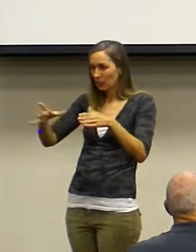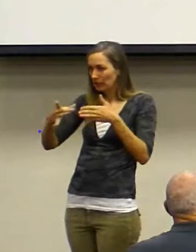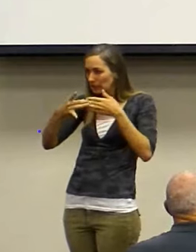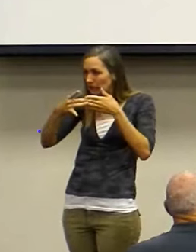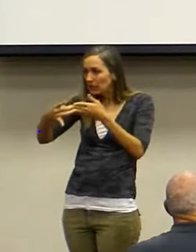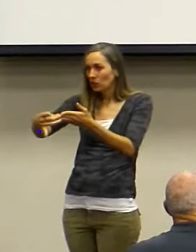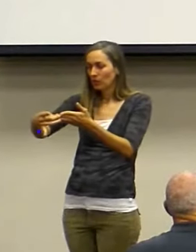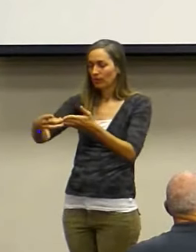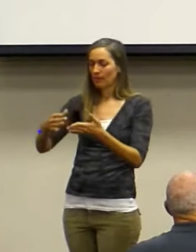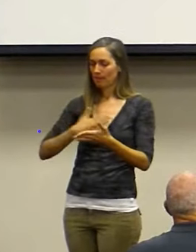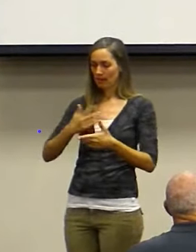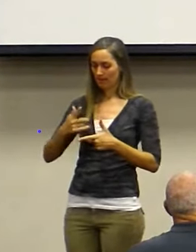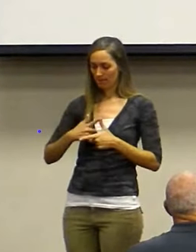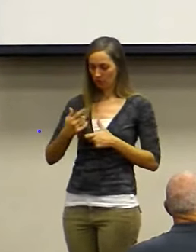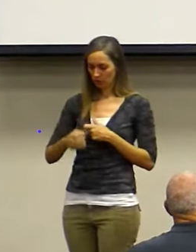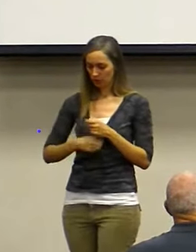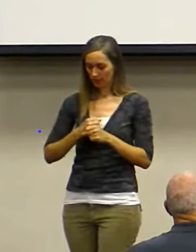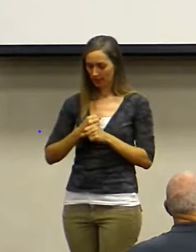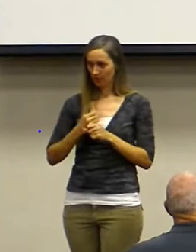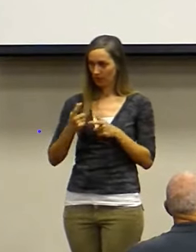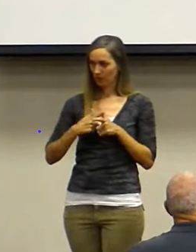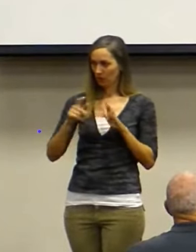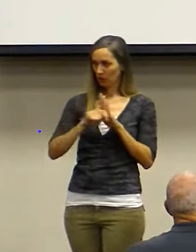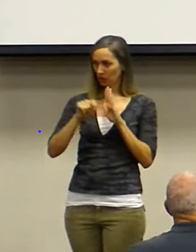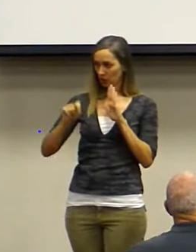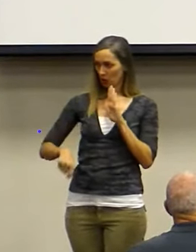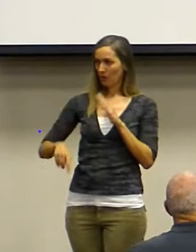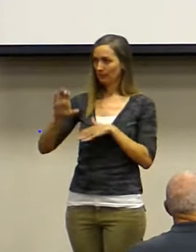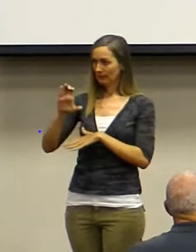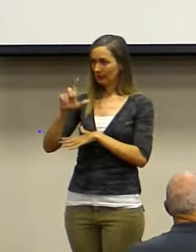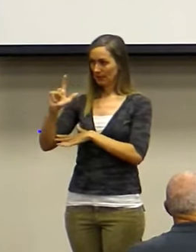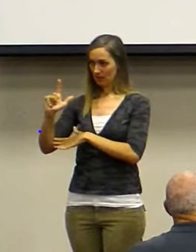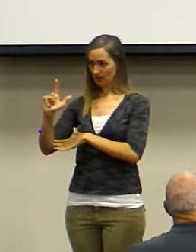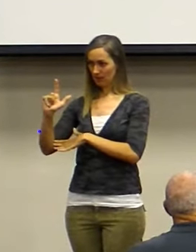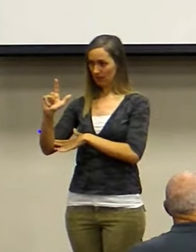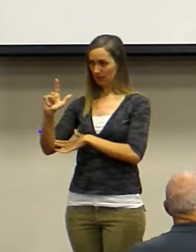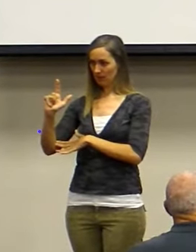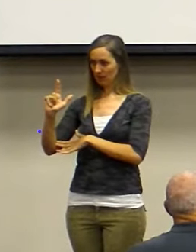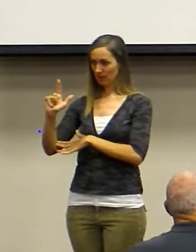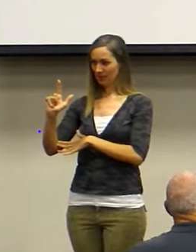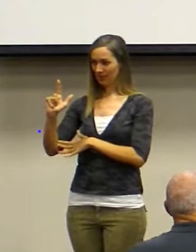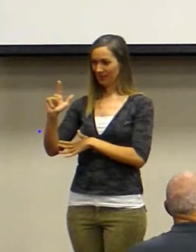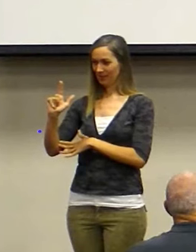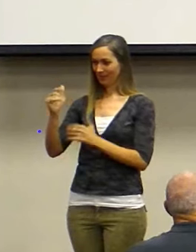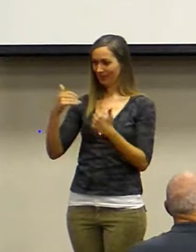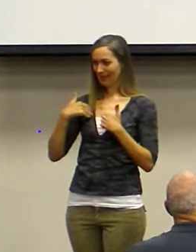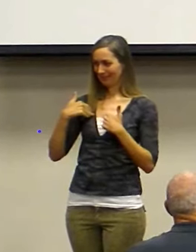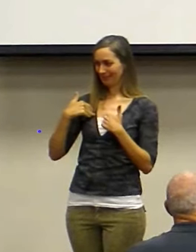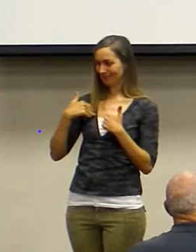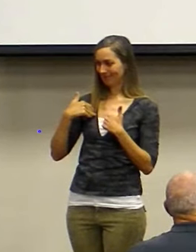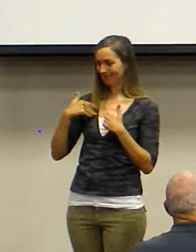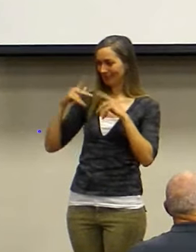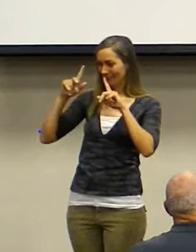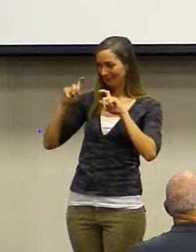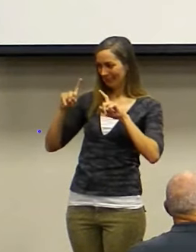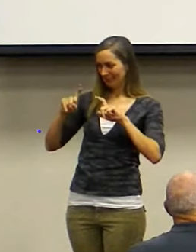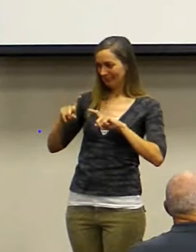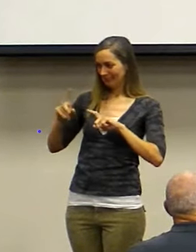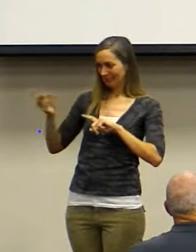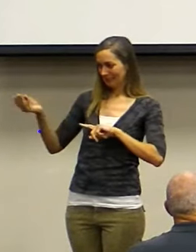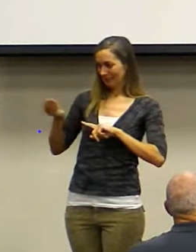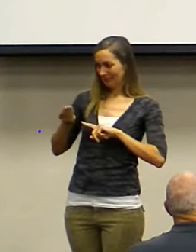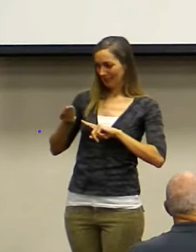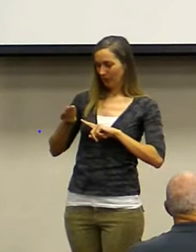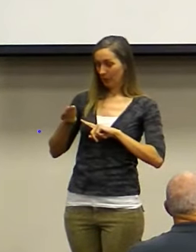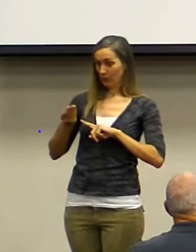first year here, our first term, we had CL. I love CL. We had a test with CL. And I remember it so